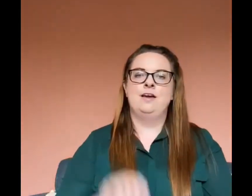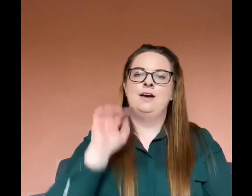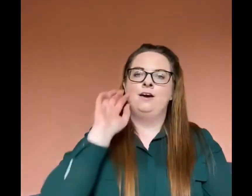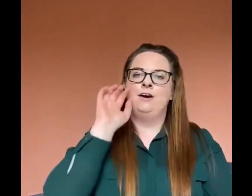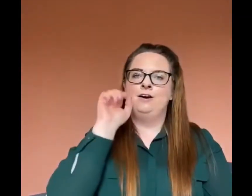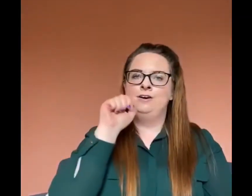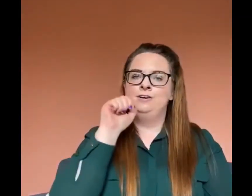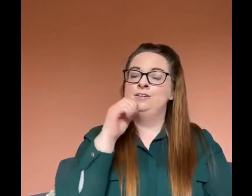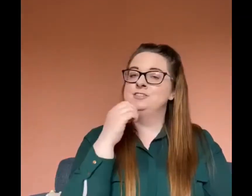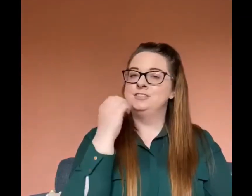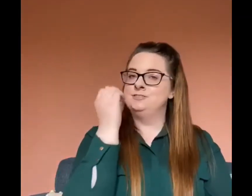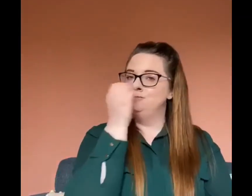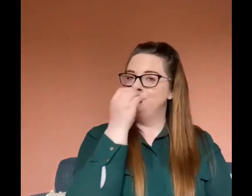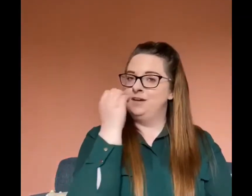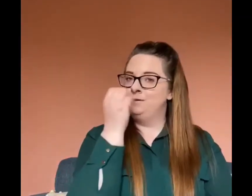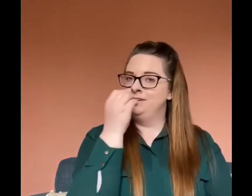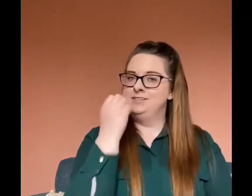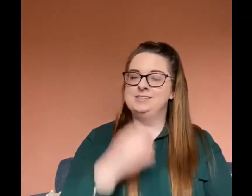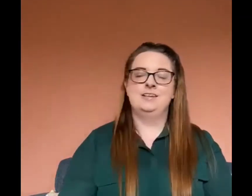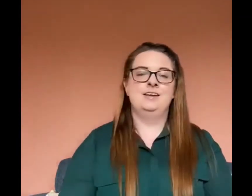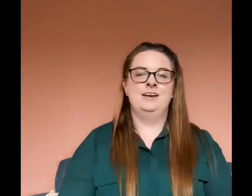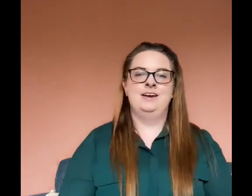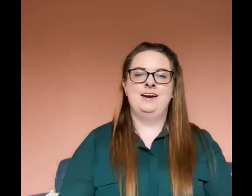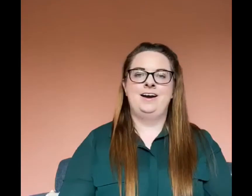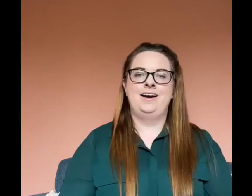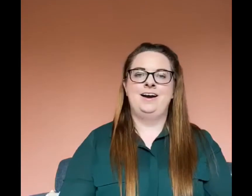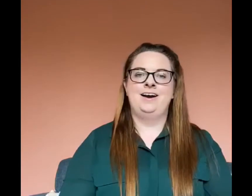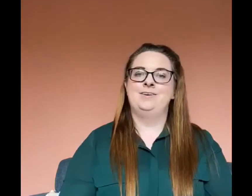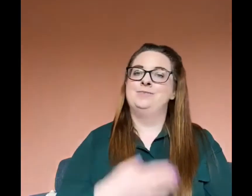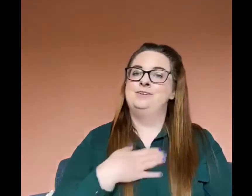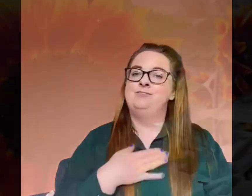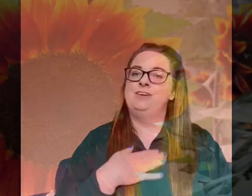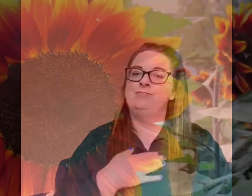Orange sunflowers are my favourite.